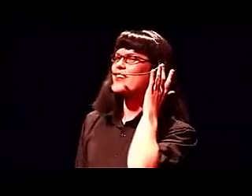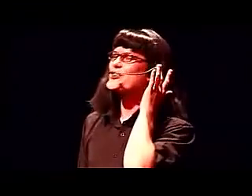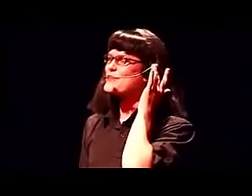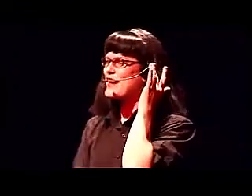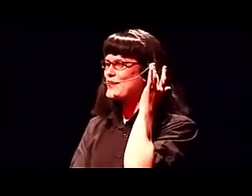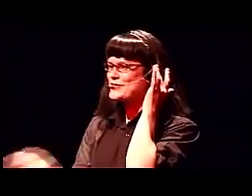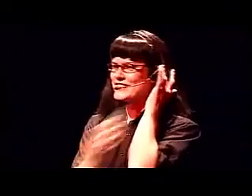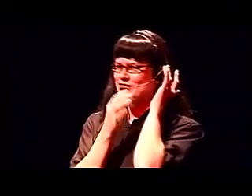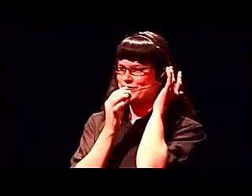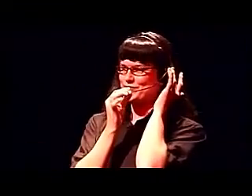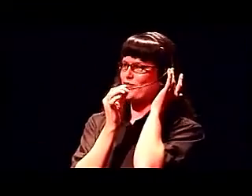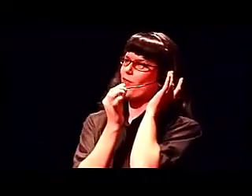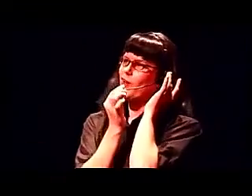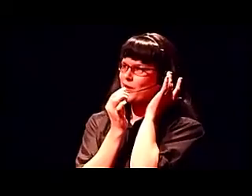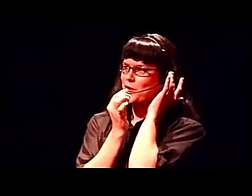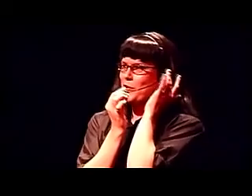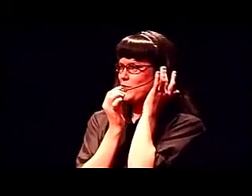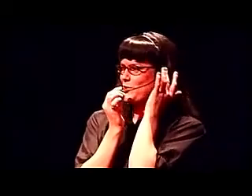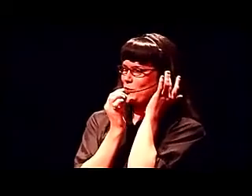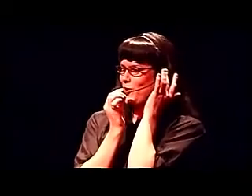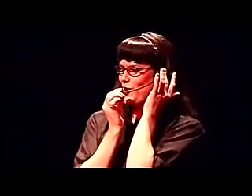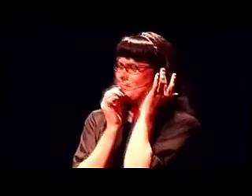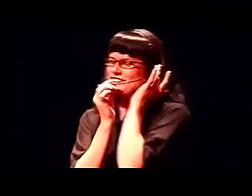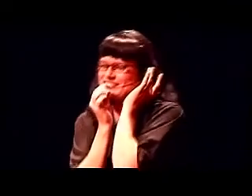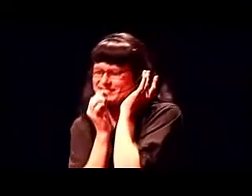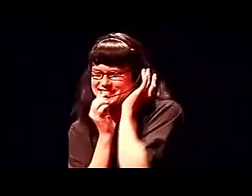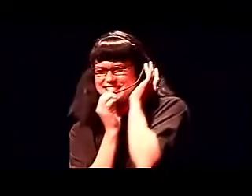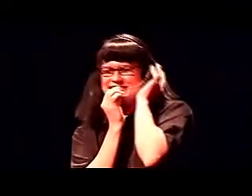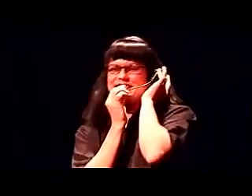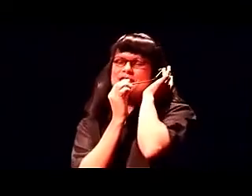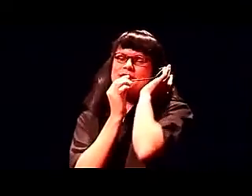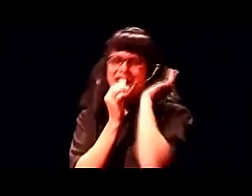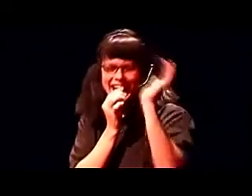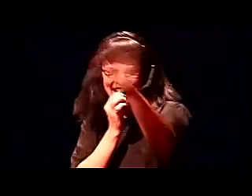Thank you, Big Hummer, and keep up the good work. Goodbye.